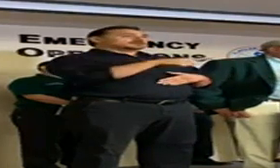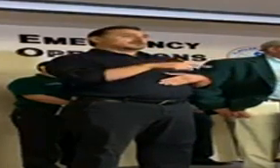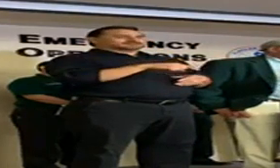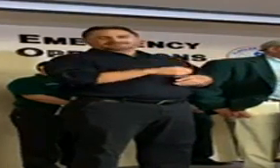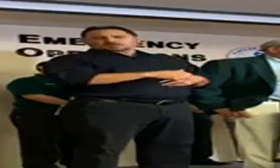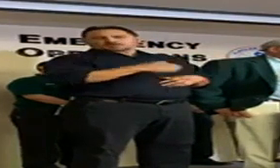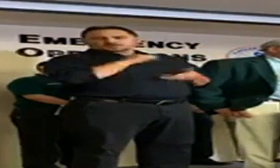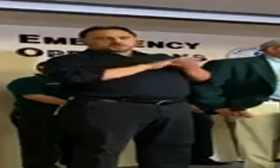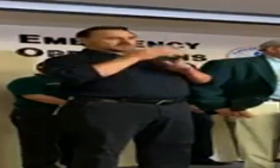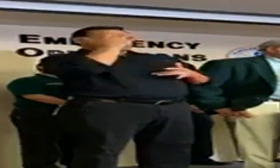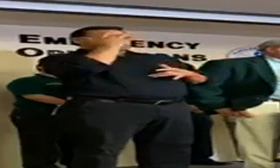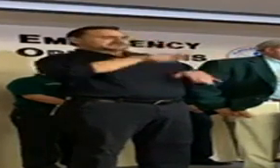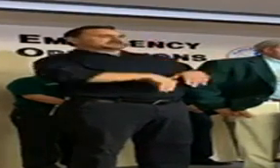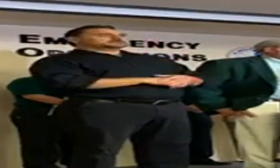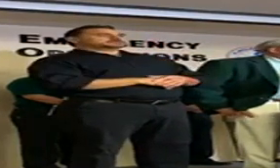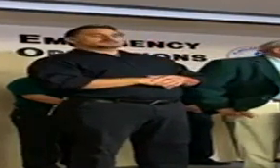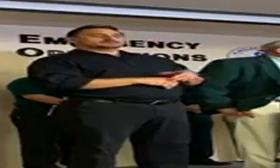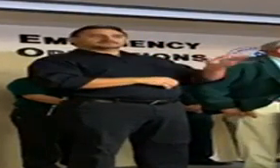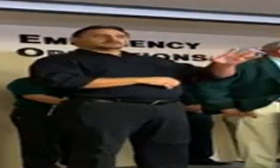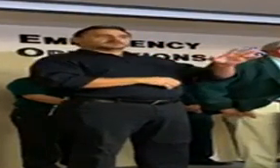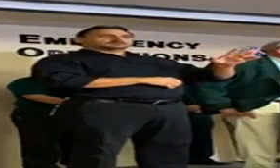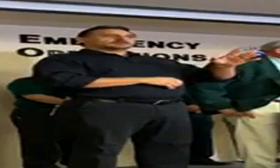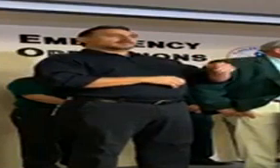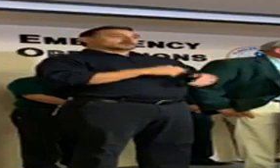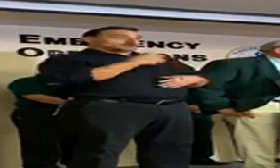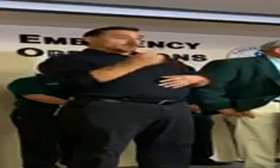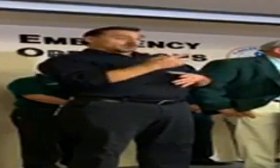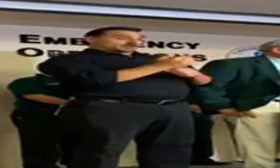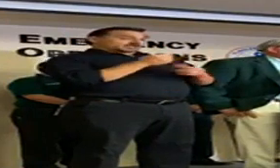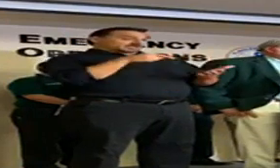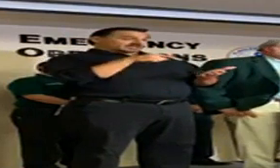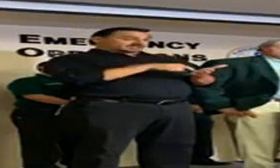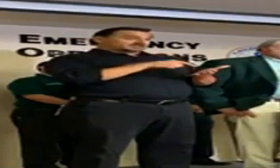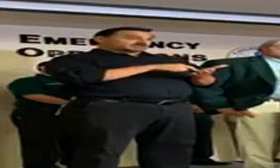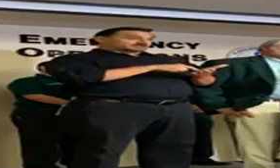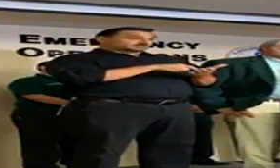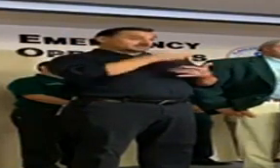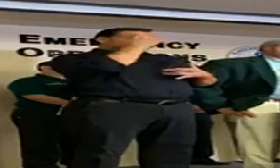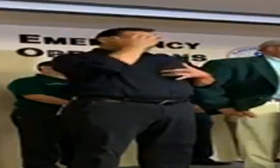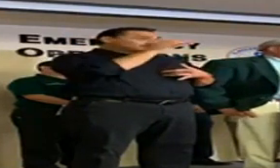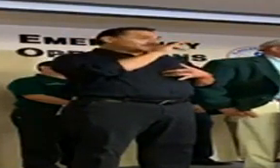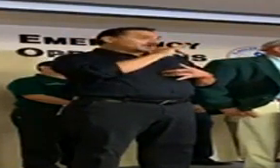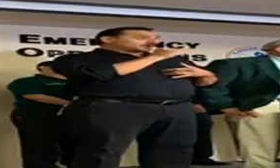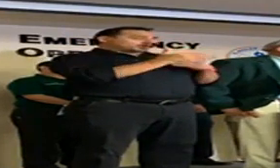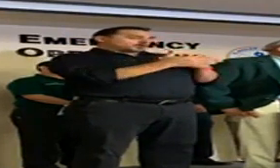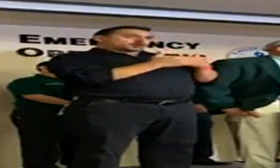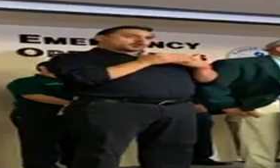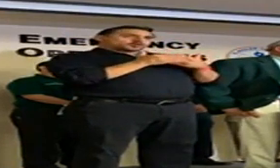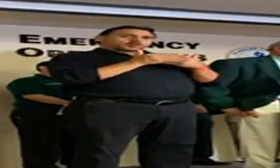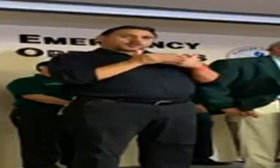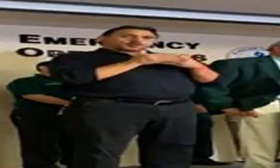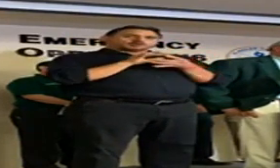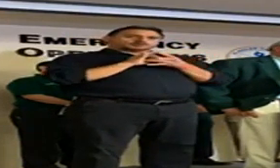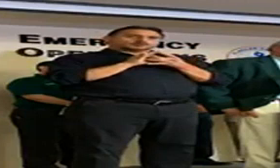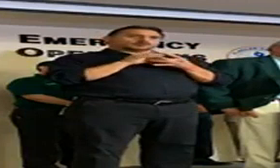this. You only contract this by close association with